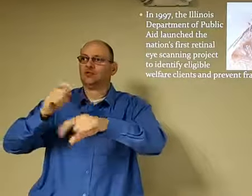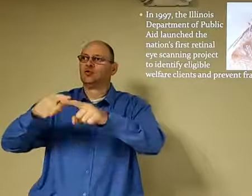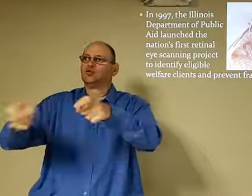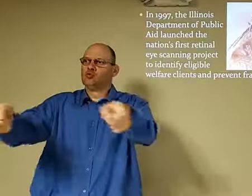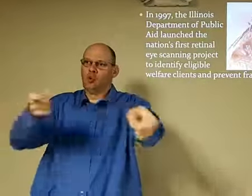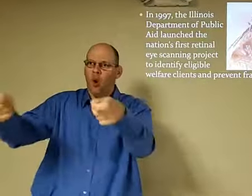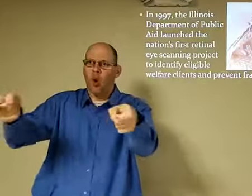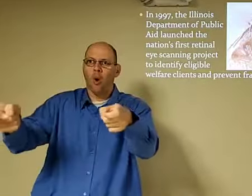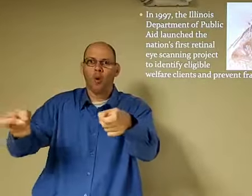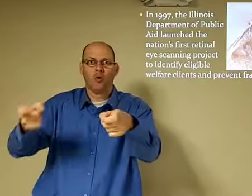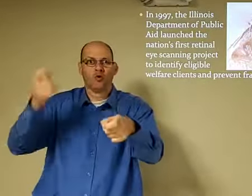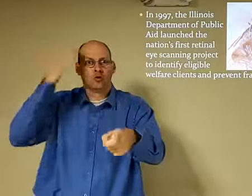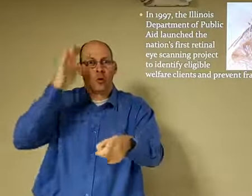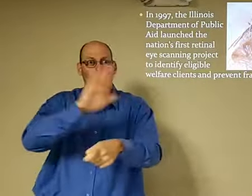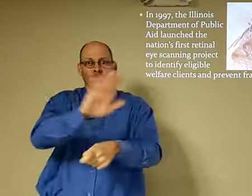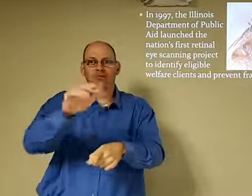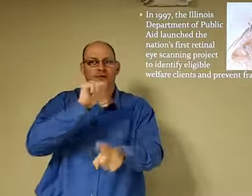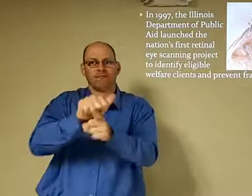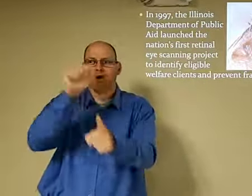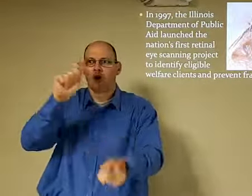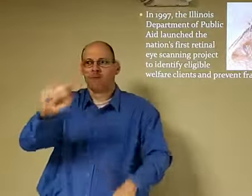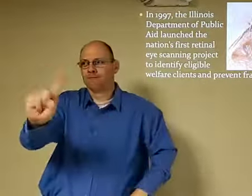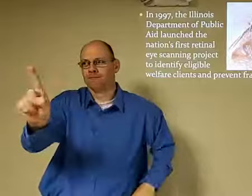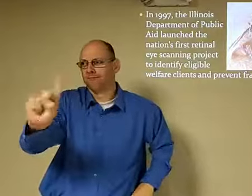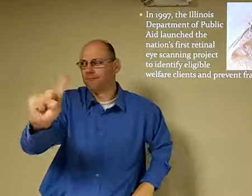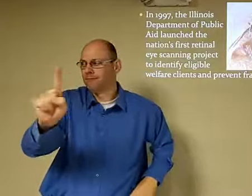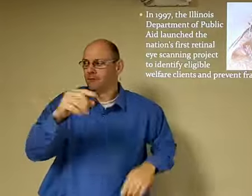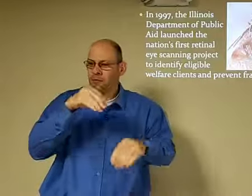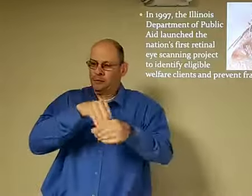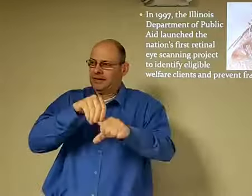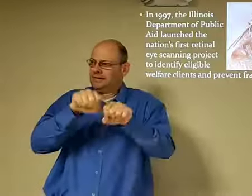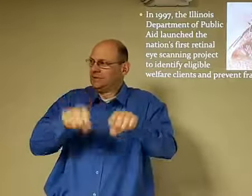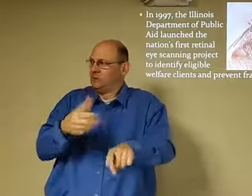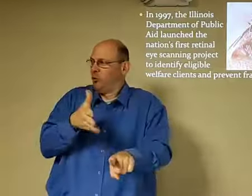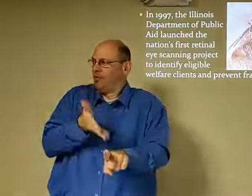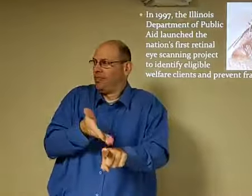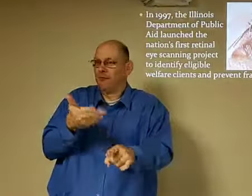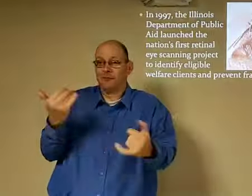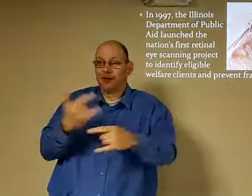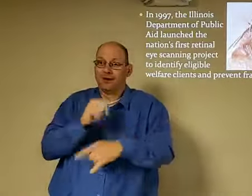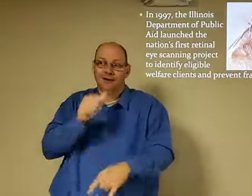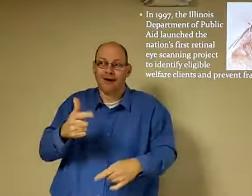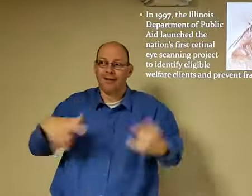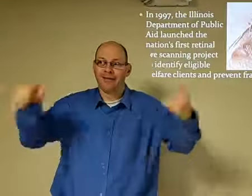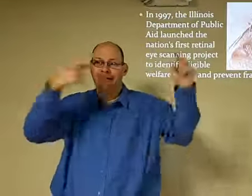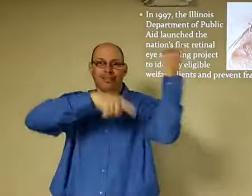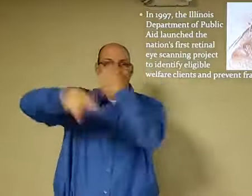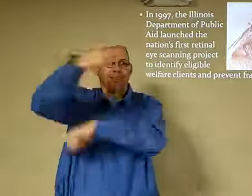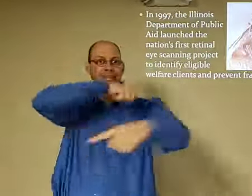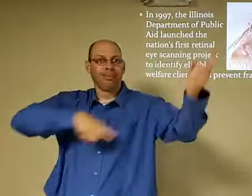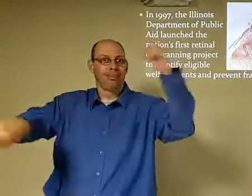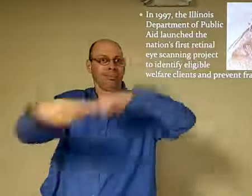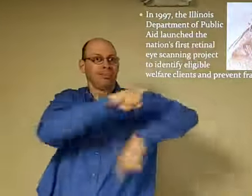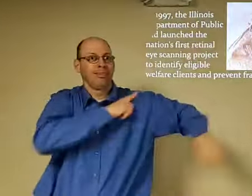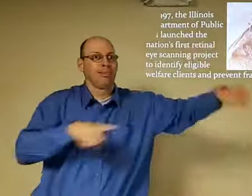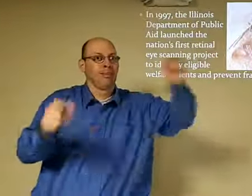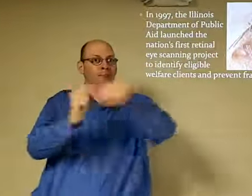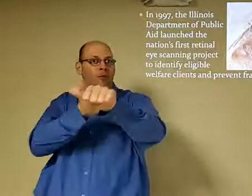circumstances, and many of them would be under false identity. So, the government was like, we've got to figure out some way to